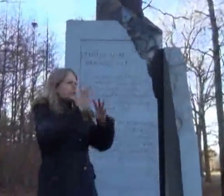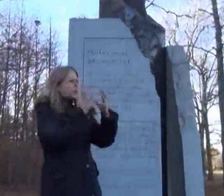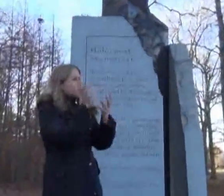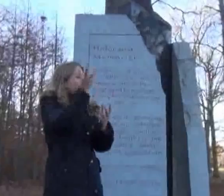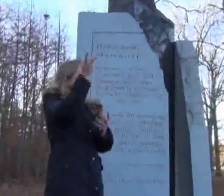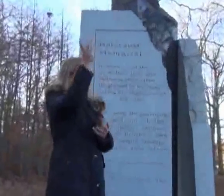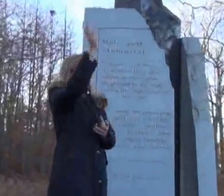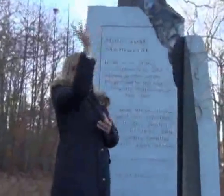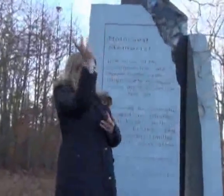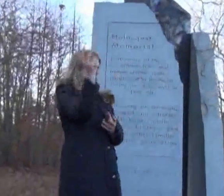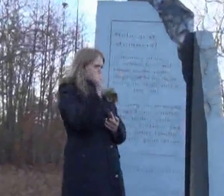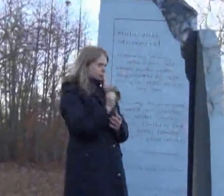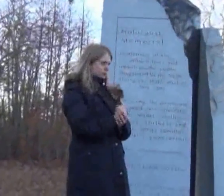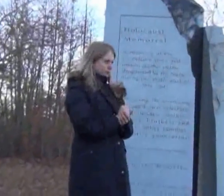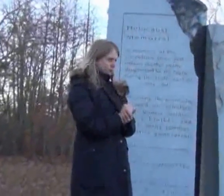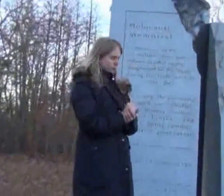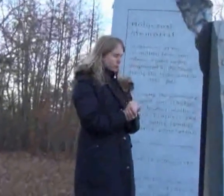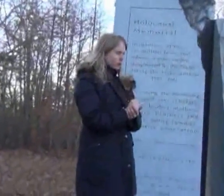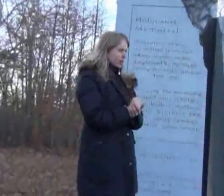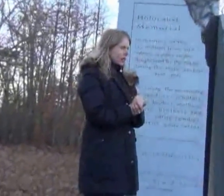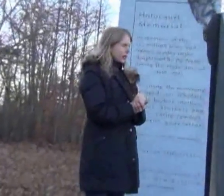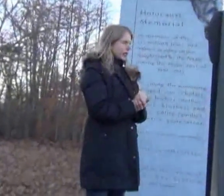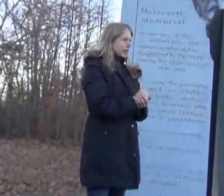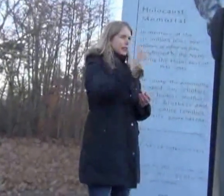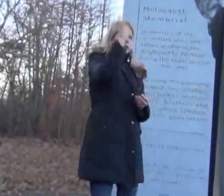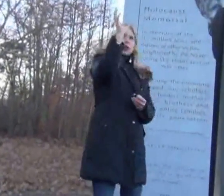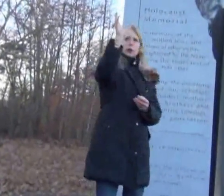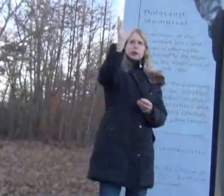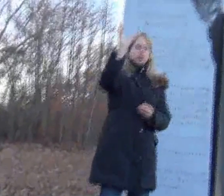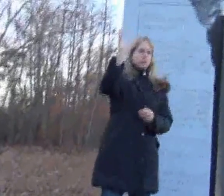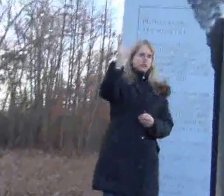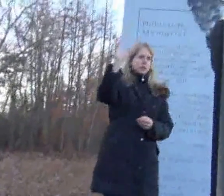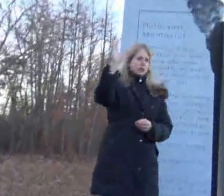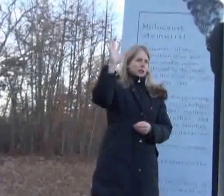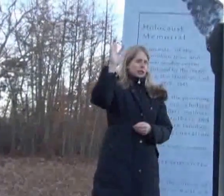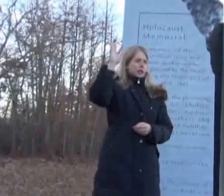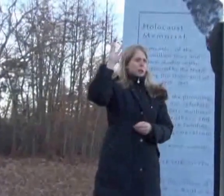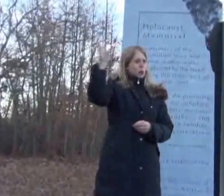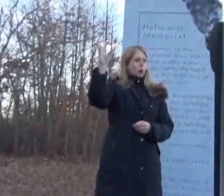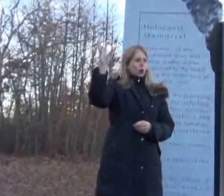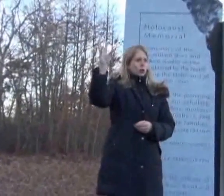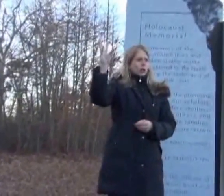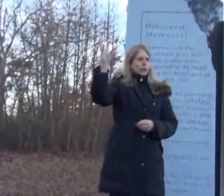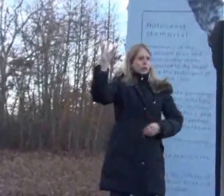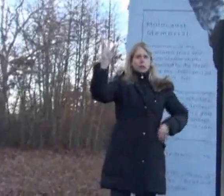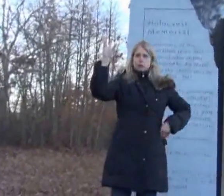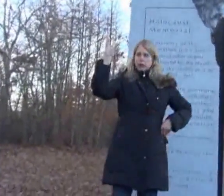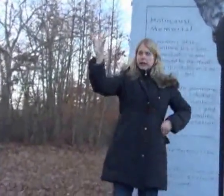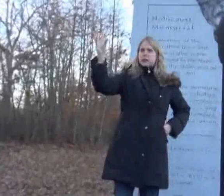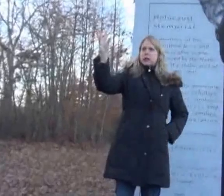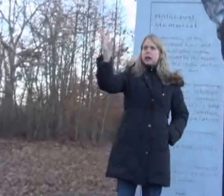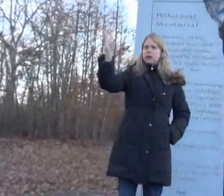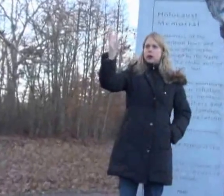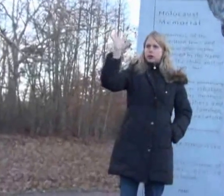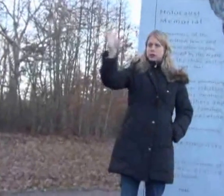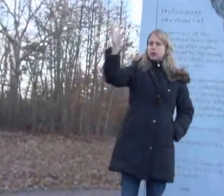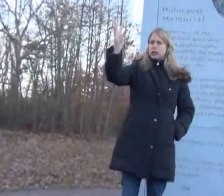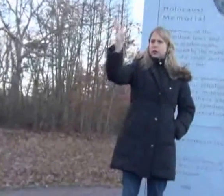symbolic position. And they started with a, like a menorah, like a candelabra or some kind of